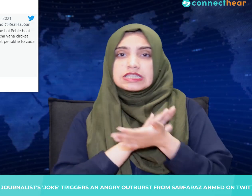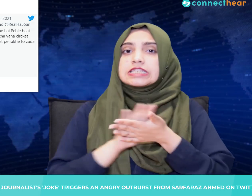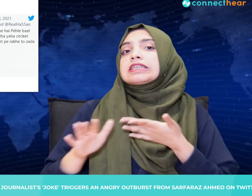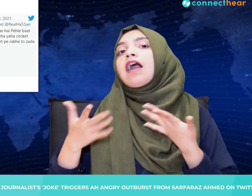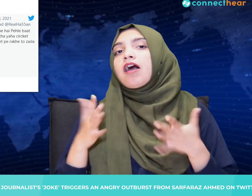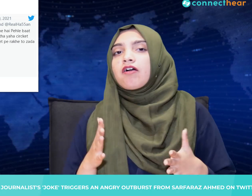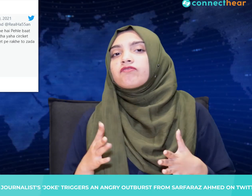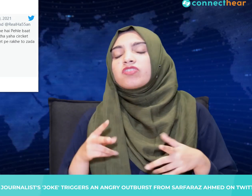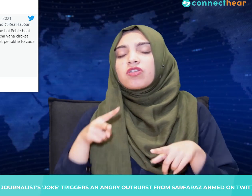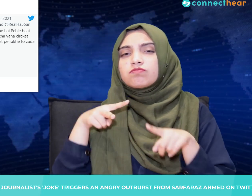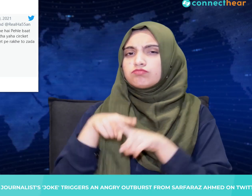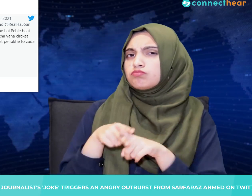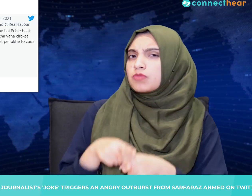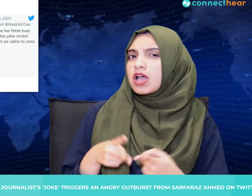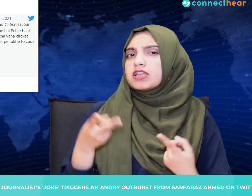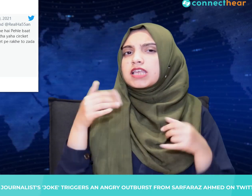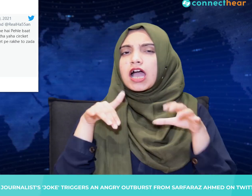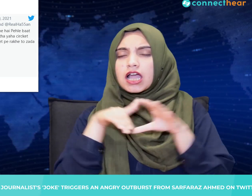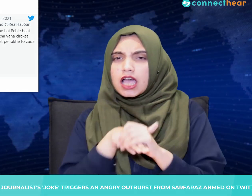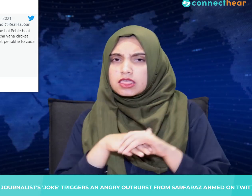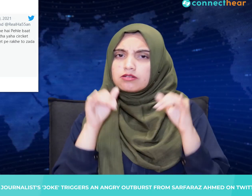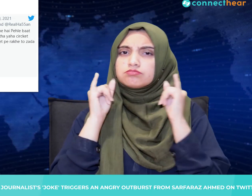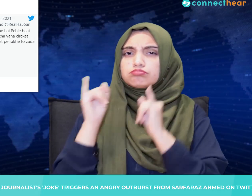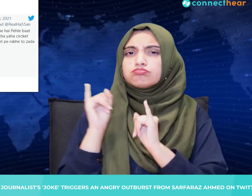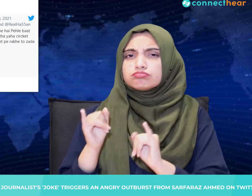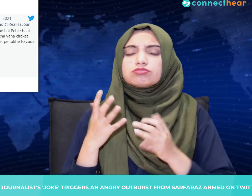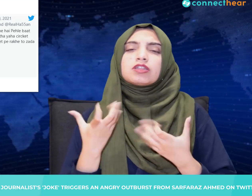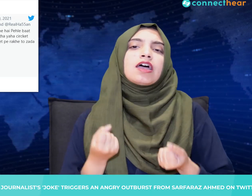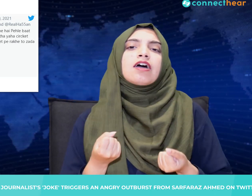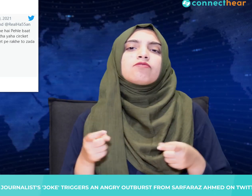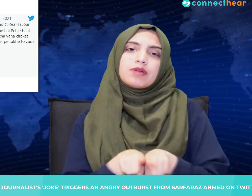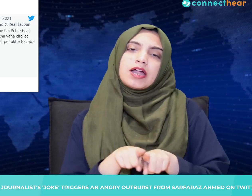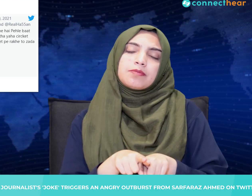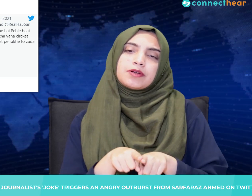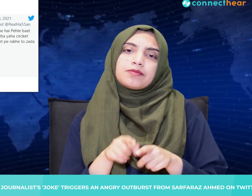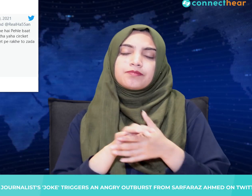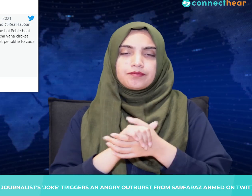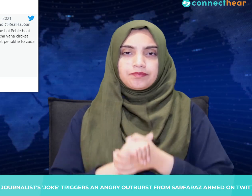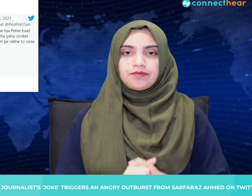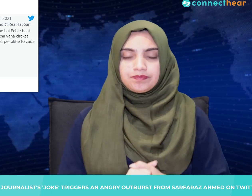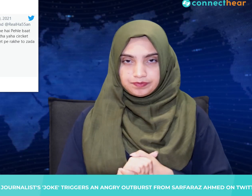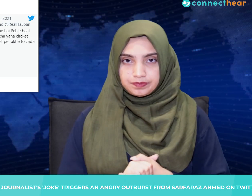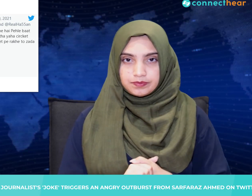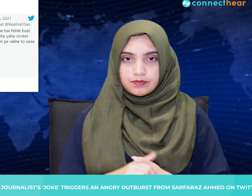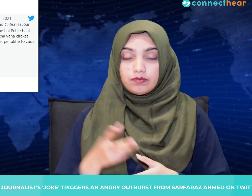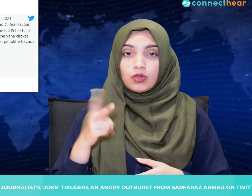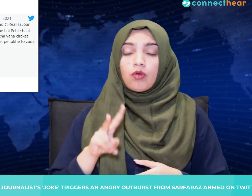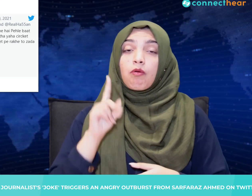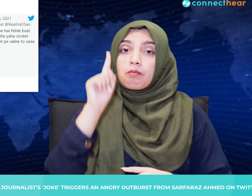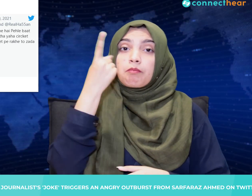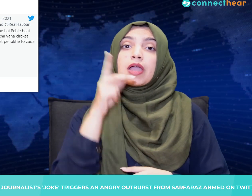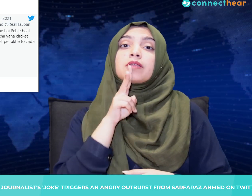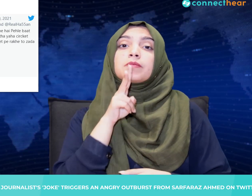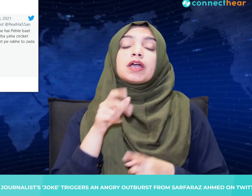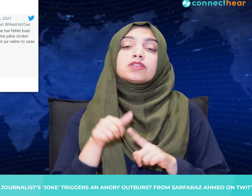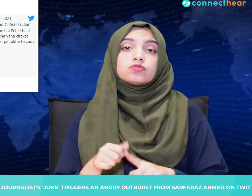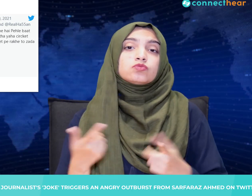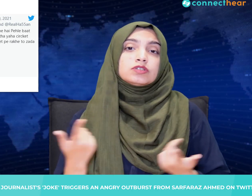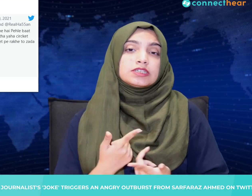We're talking about something else here and yet you're saying something completely different. First of all, you should not be